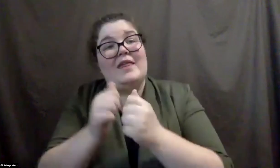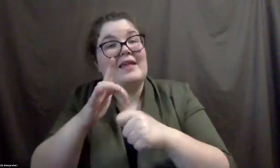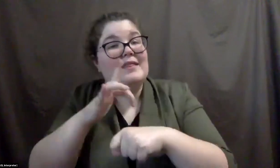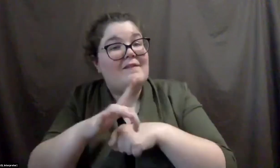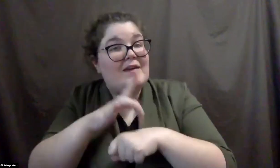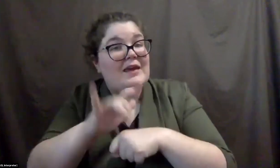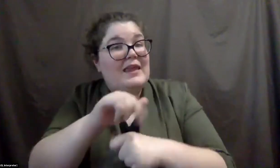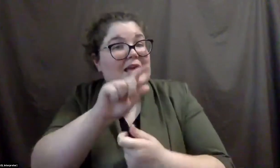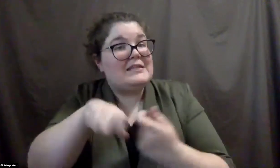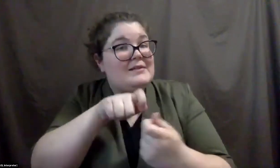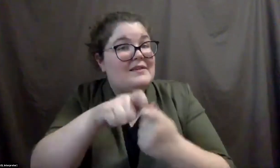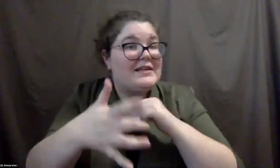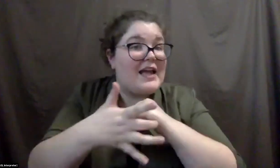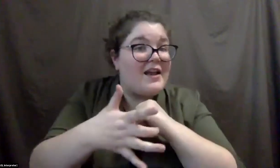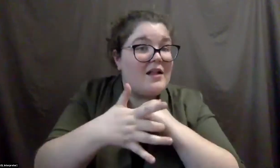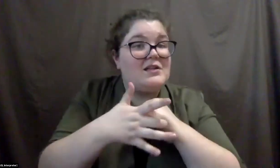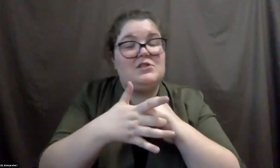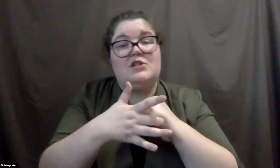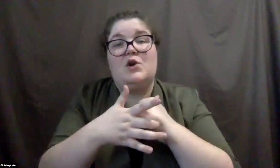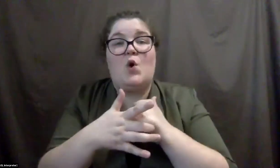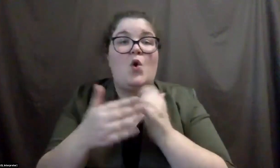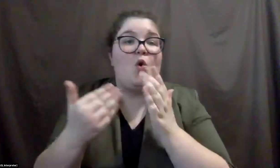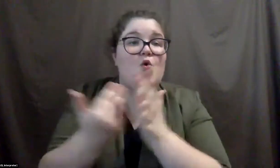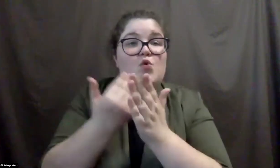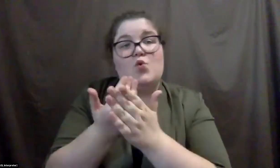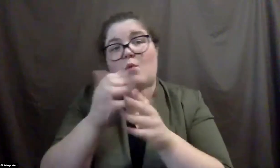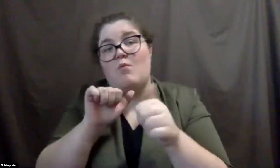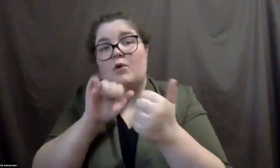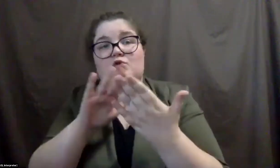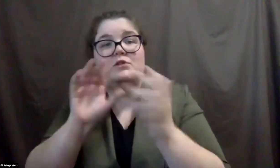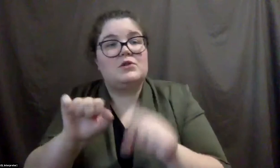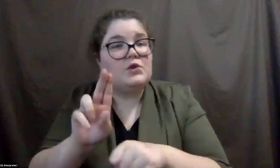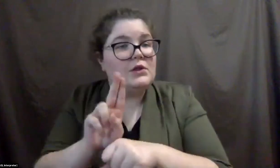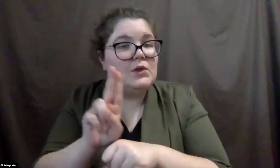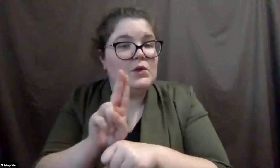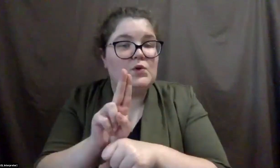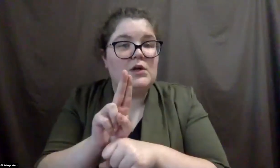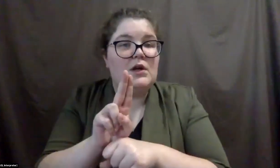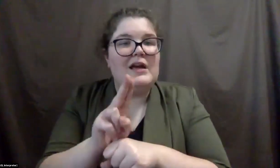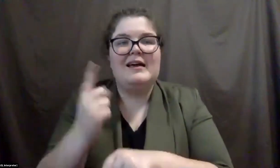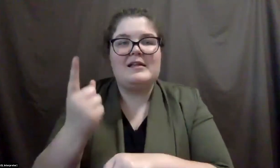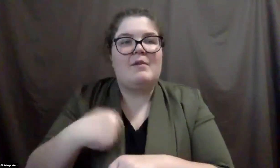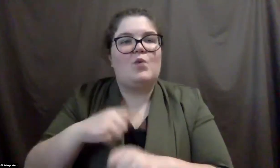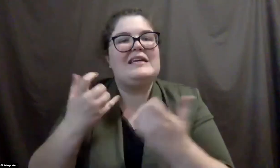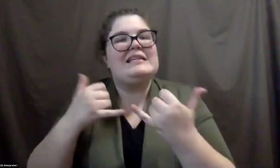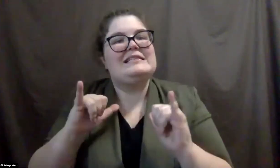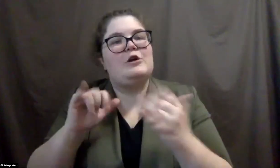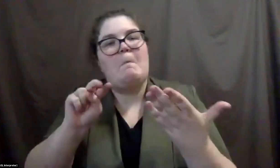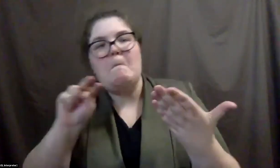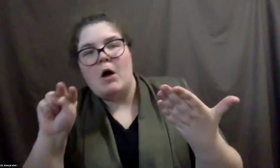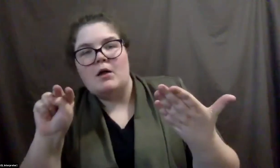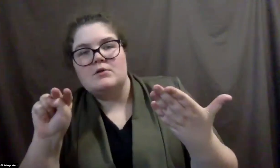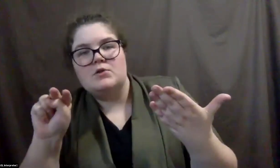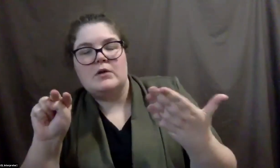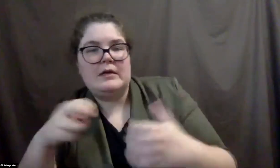assistive technology or, uh, just new ways of doing things. So, um, it just, it's something that we still kind of have to kind of monitor and